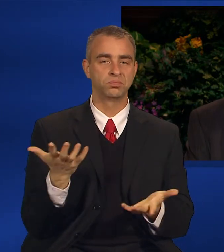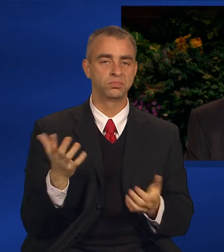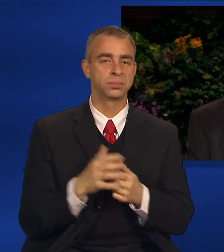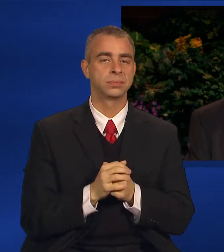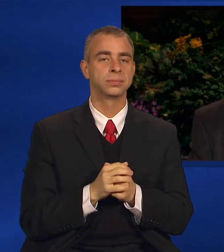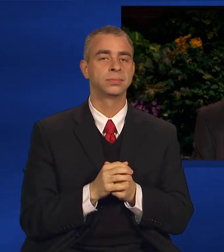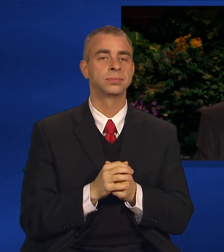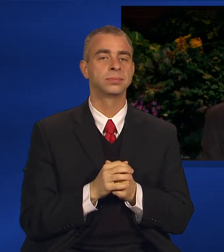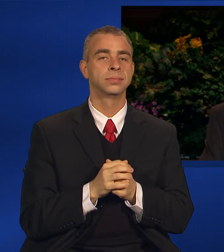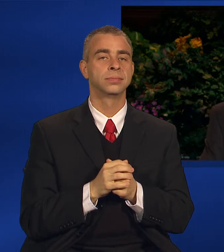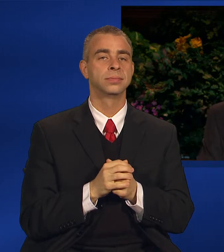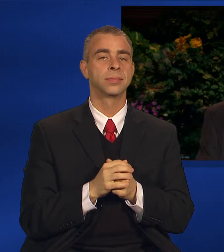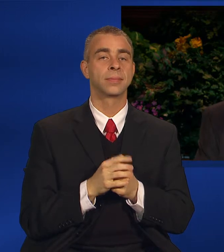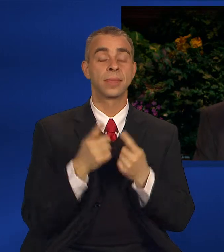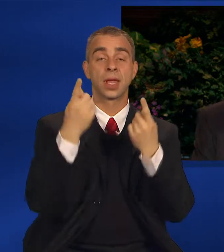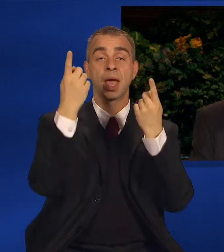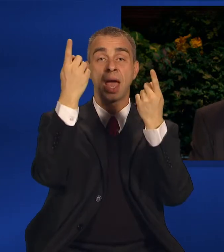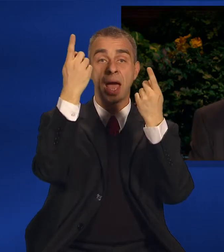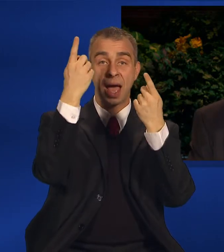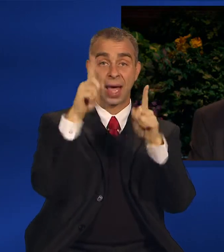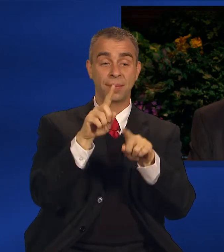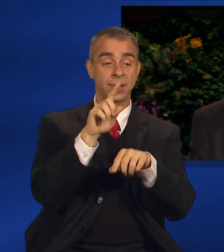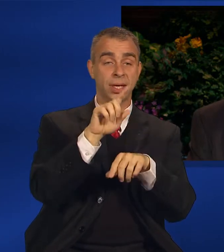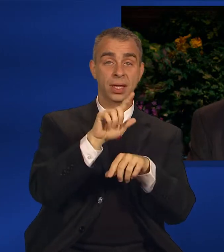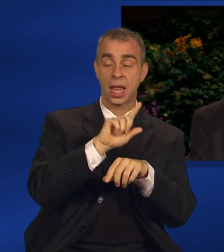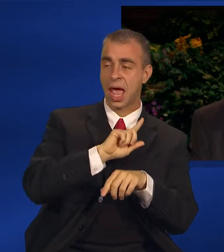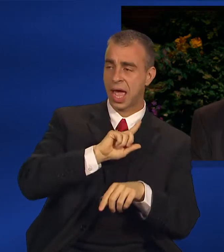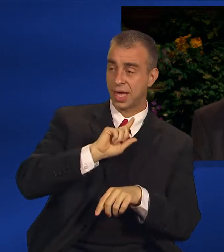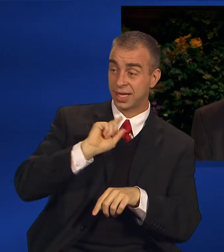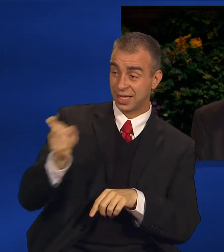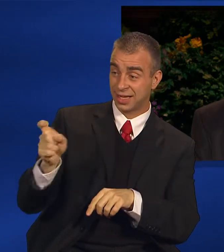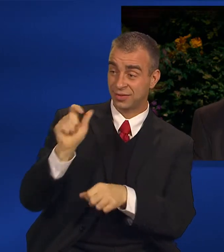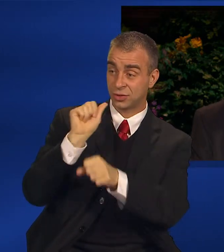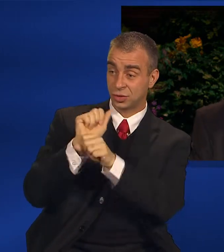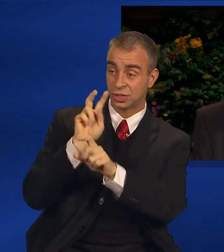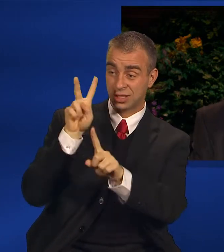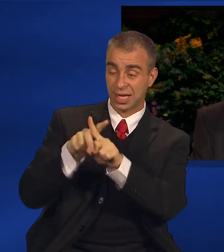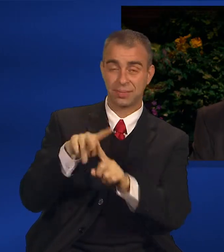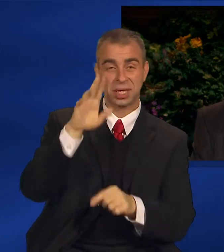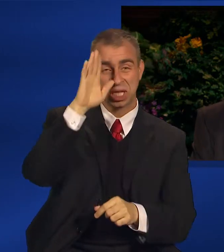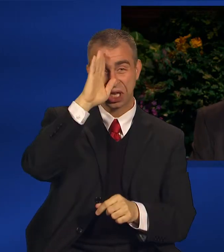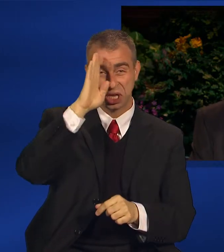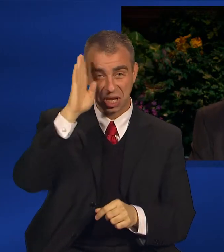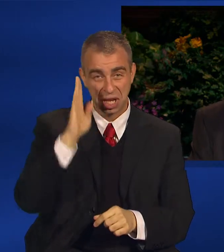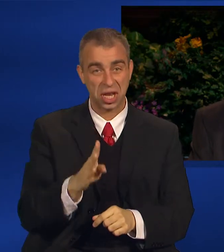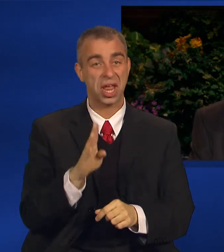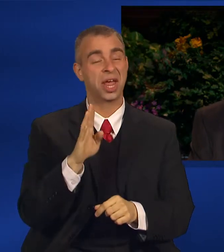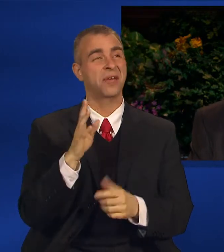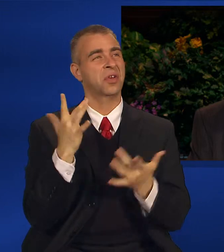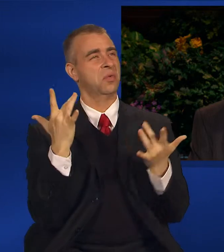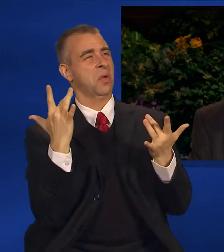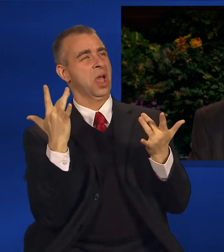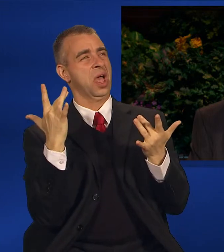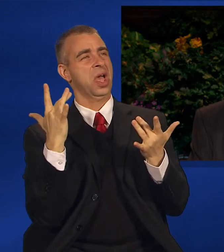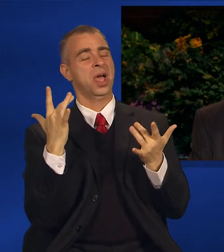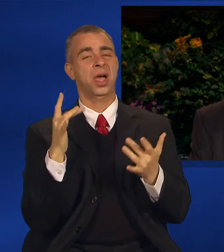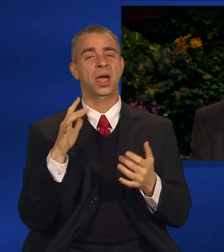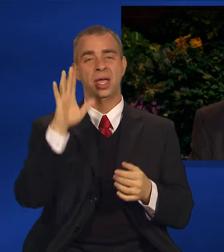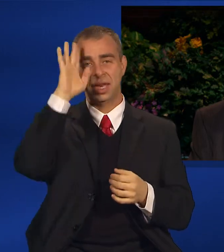When asked to fulfill assignments, he never questioned, he never murmured, and he never made excuses.